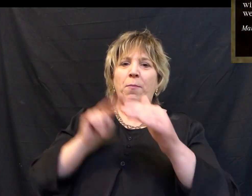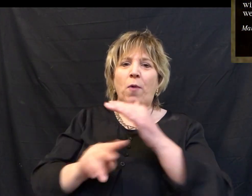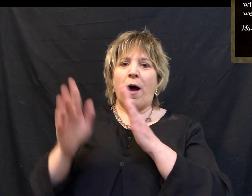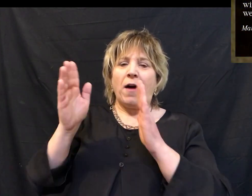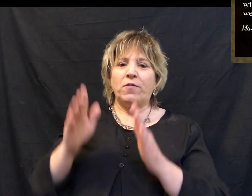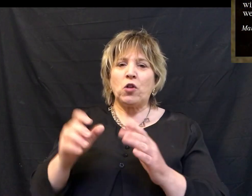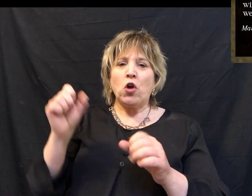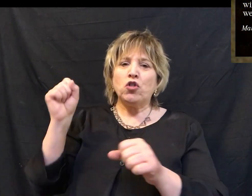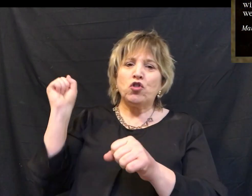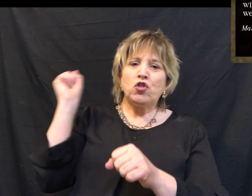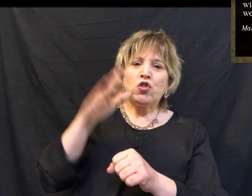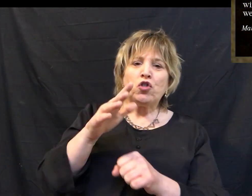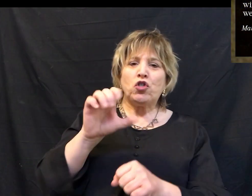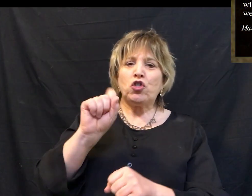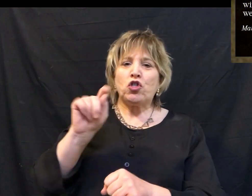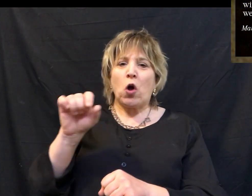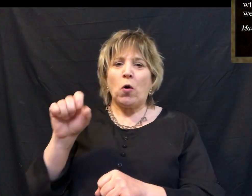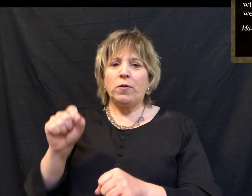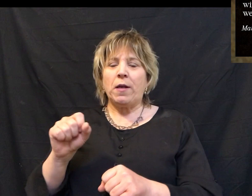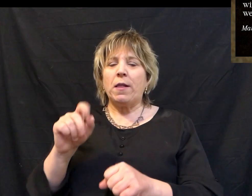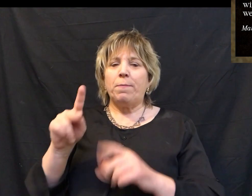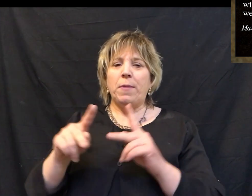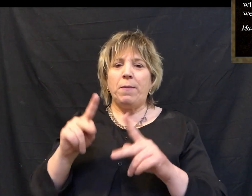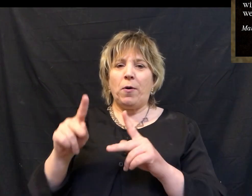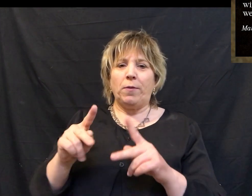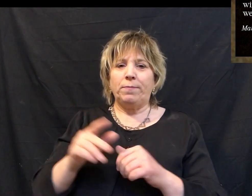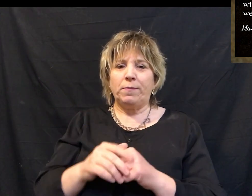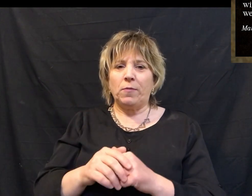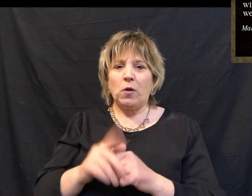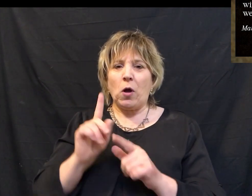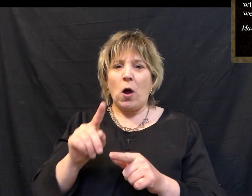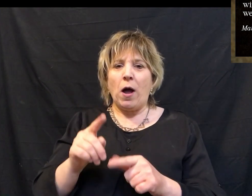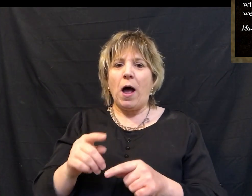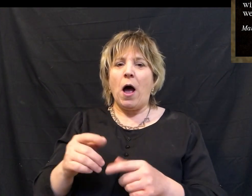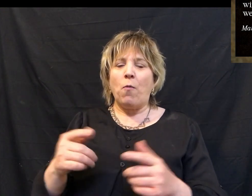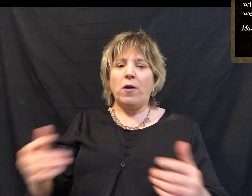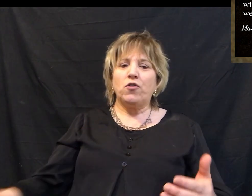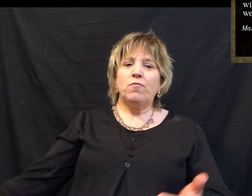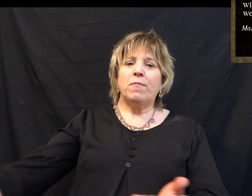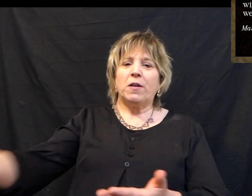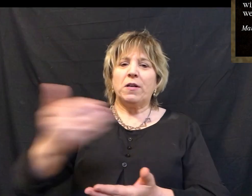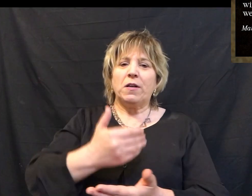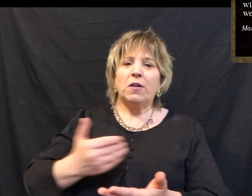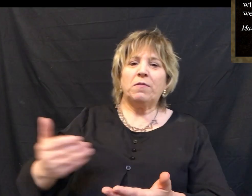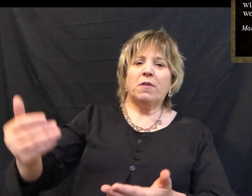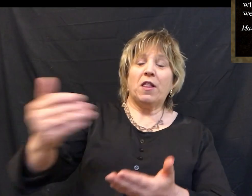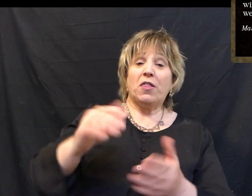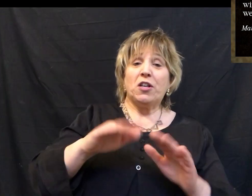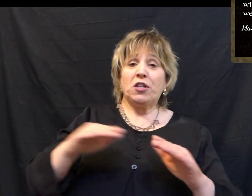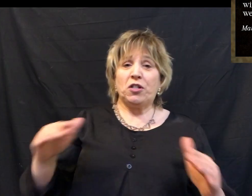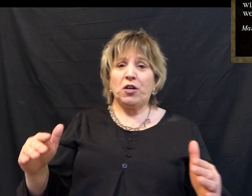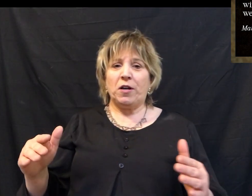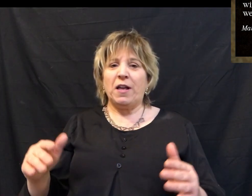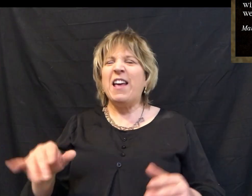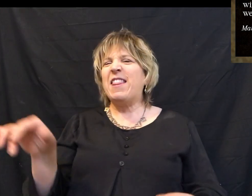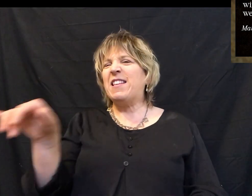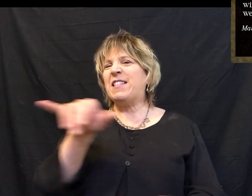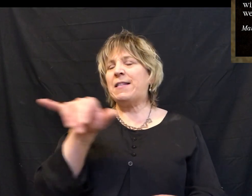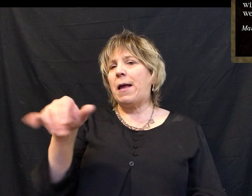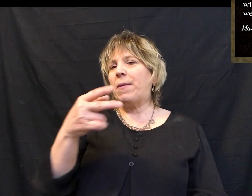kills the prophets and stones those who were sent to her. How often I wanted to gather your children together as a